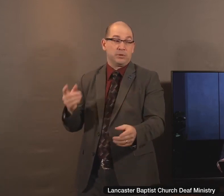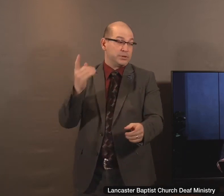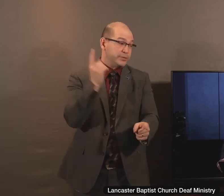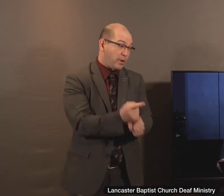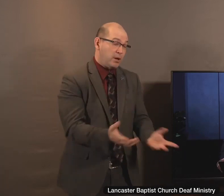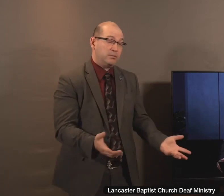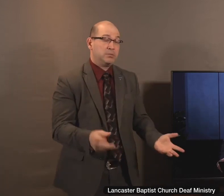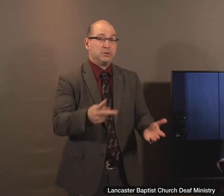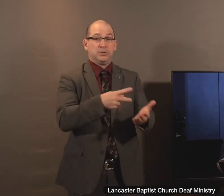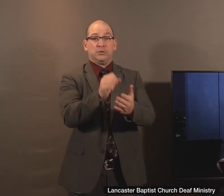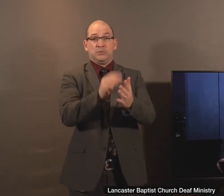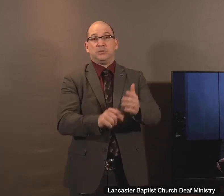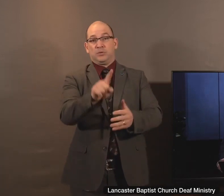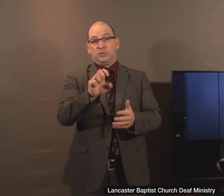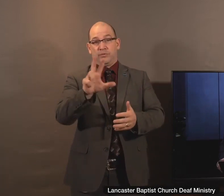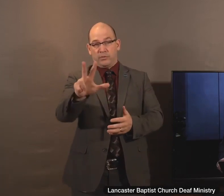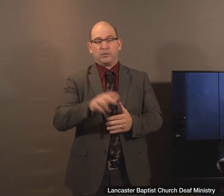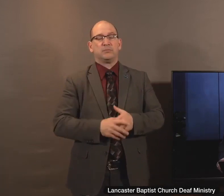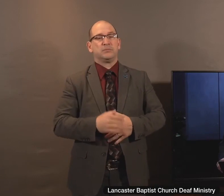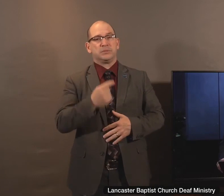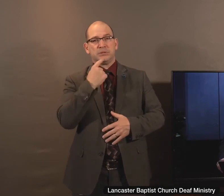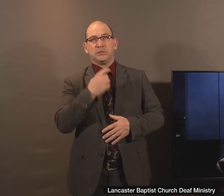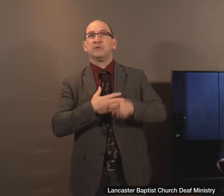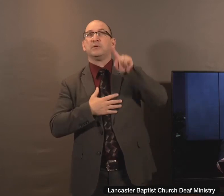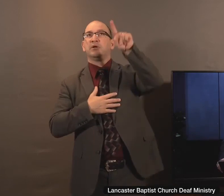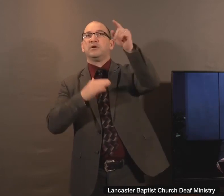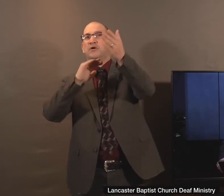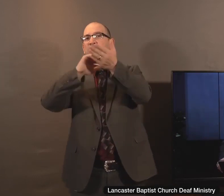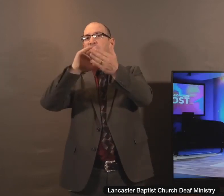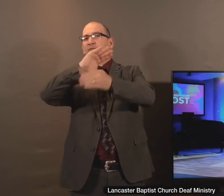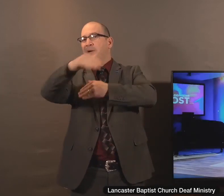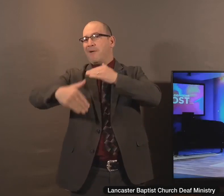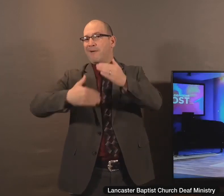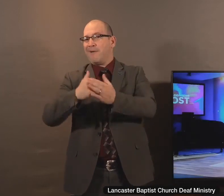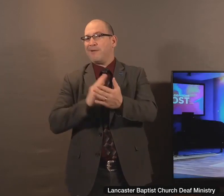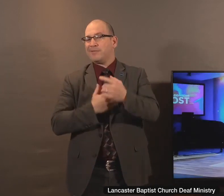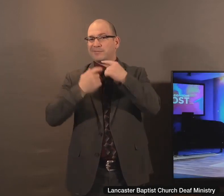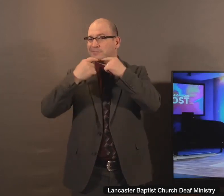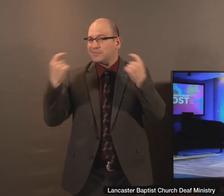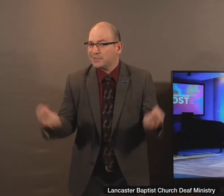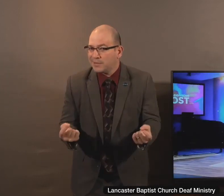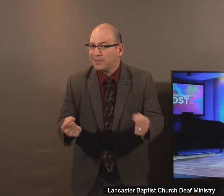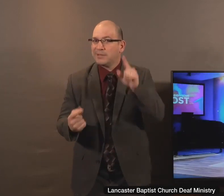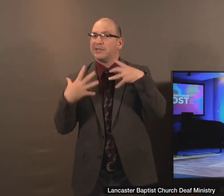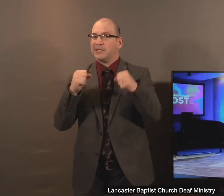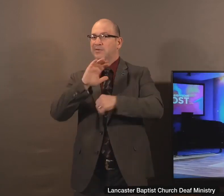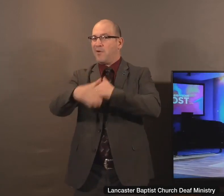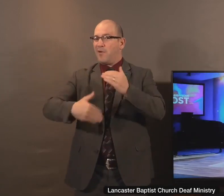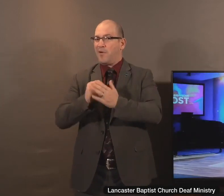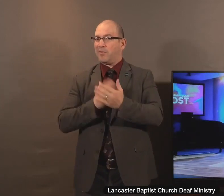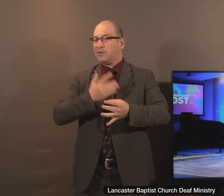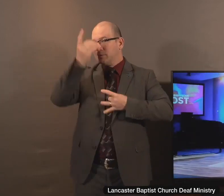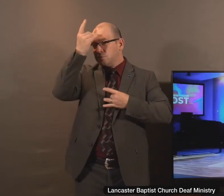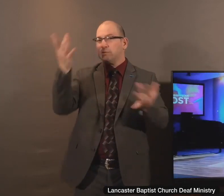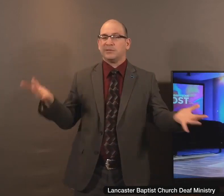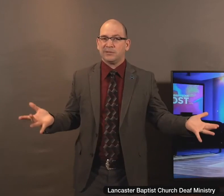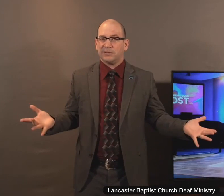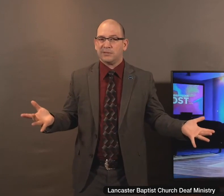and verse three says, who forgiveth all thine iniquities, who healeth all thy diseases. You see, what Jesus was illustrating was the